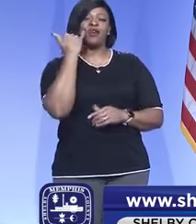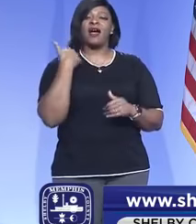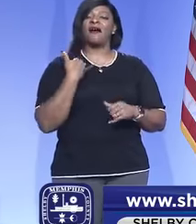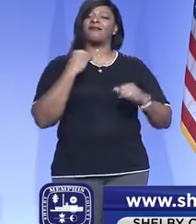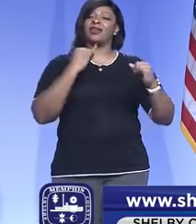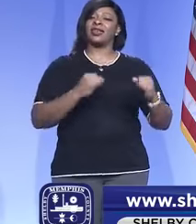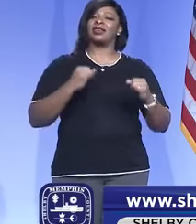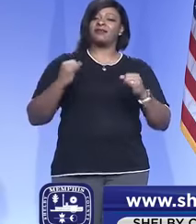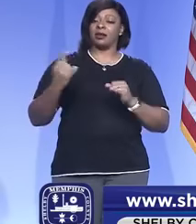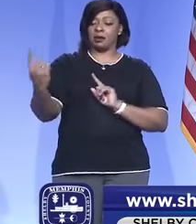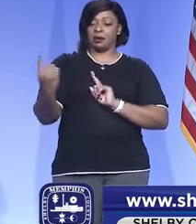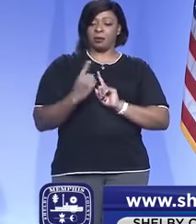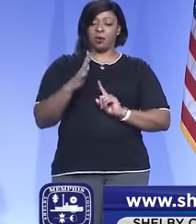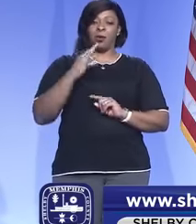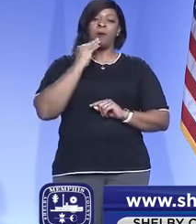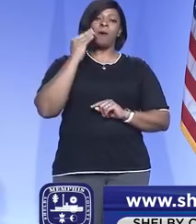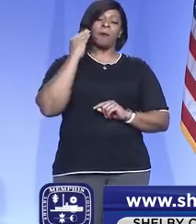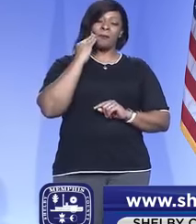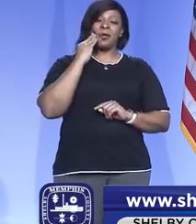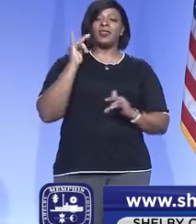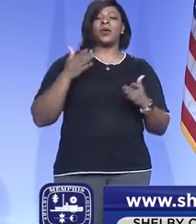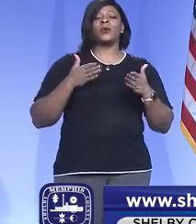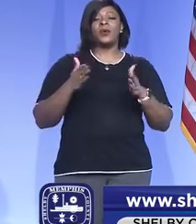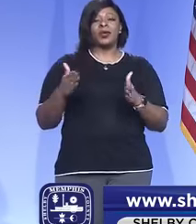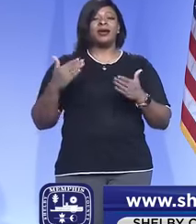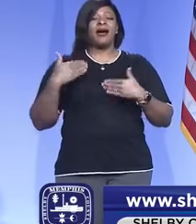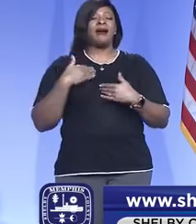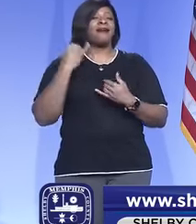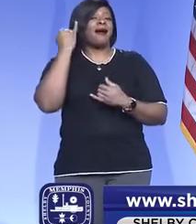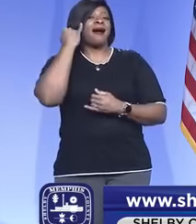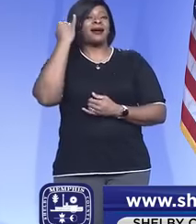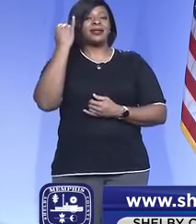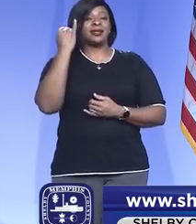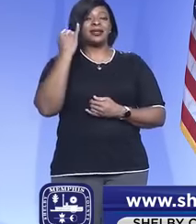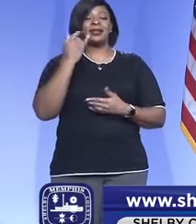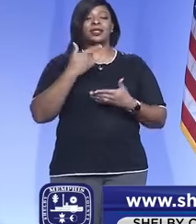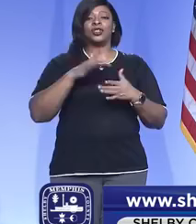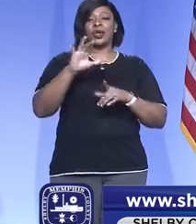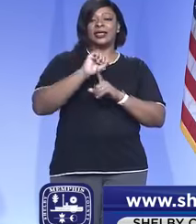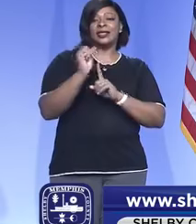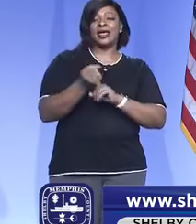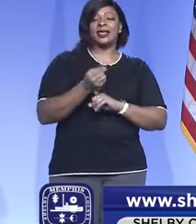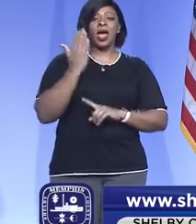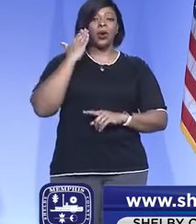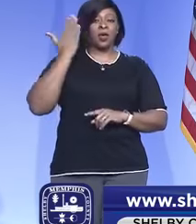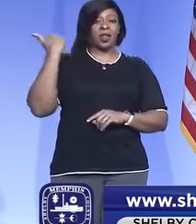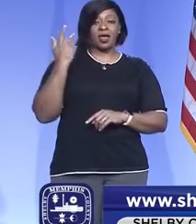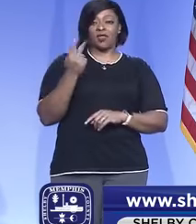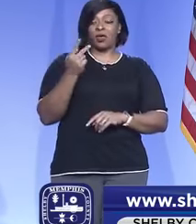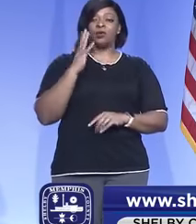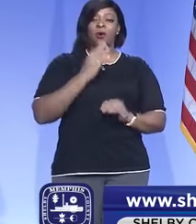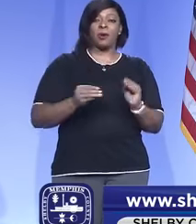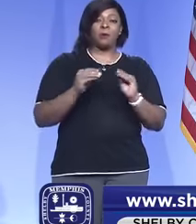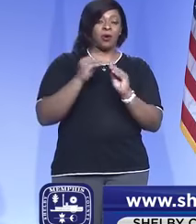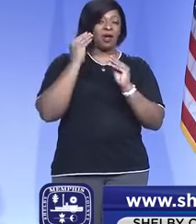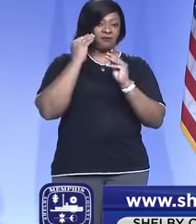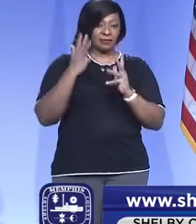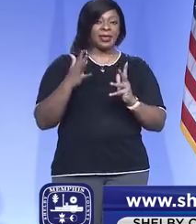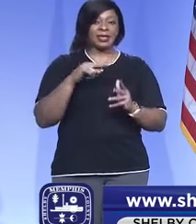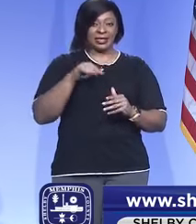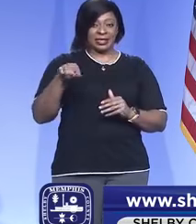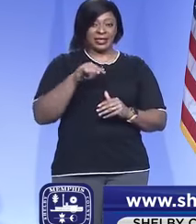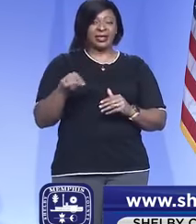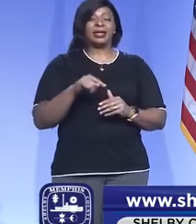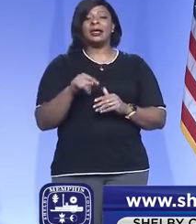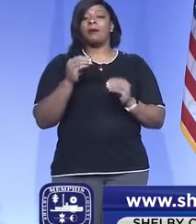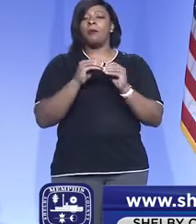individuals come into your home. That way, you have an idea of what your status is. I know on Thursday, there will be more information on